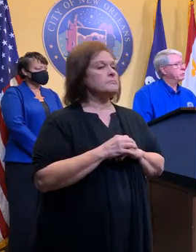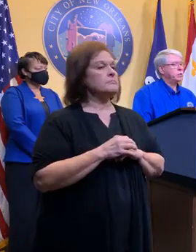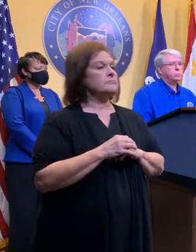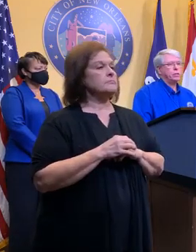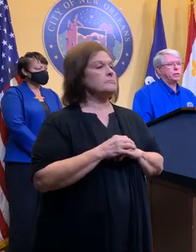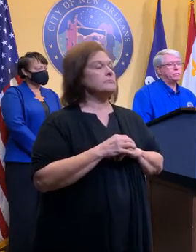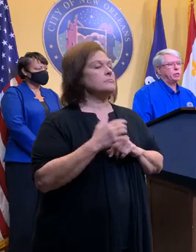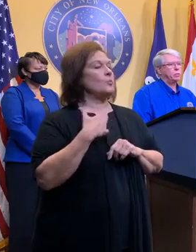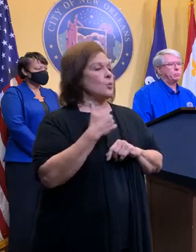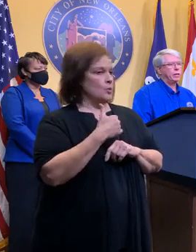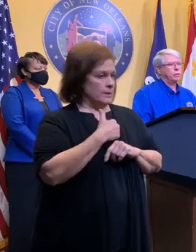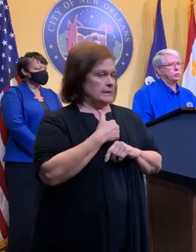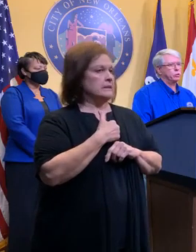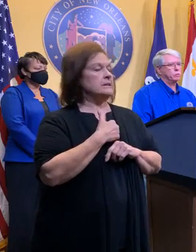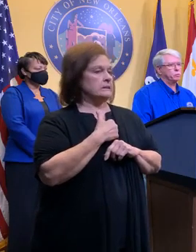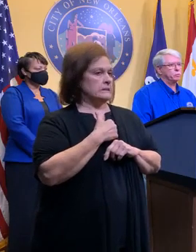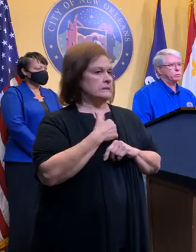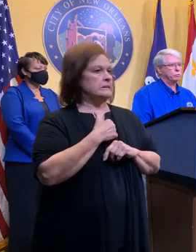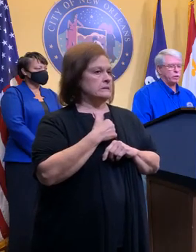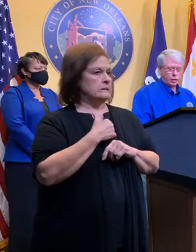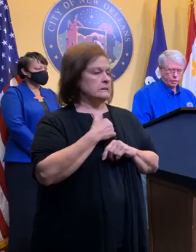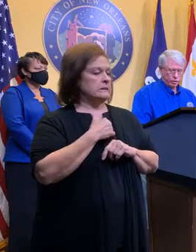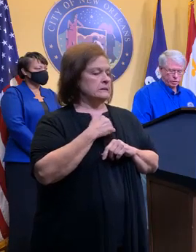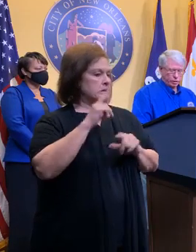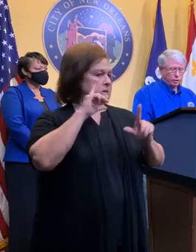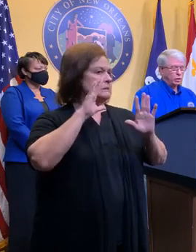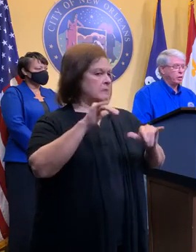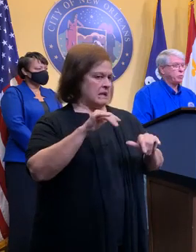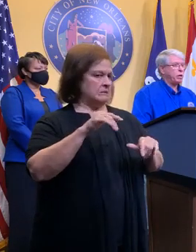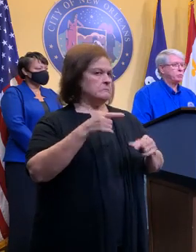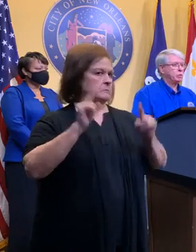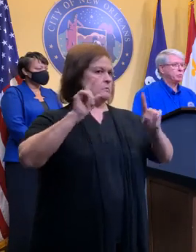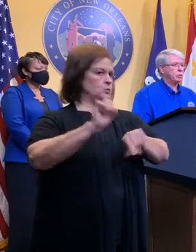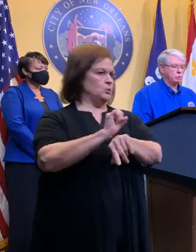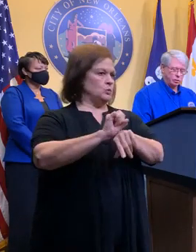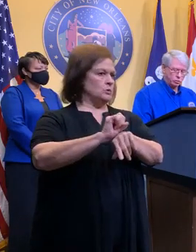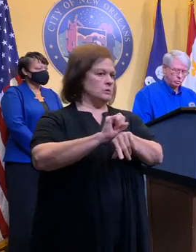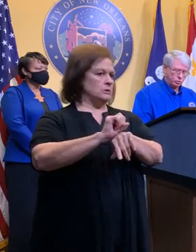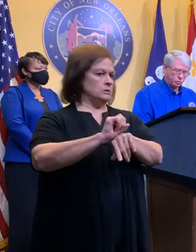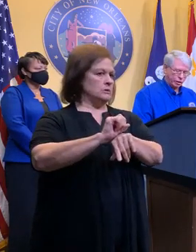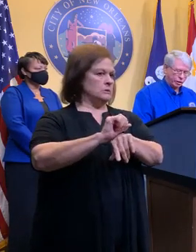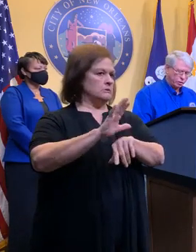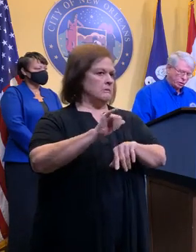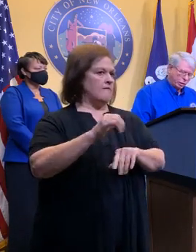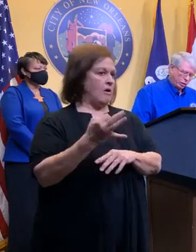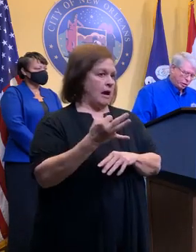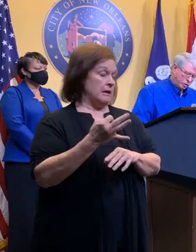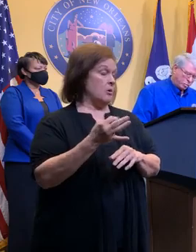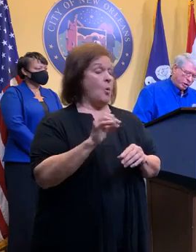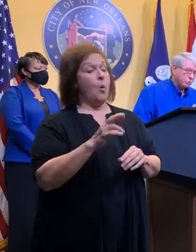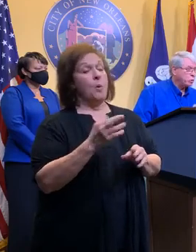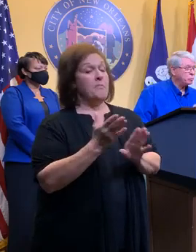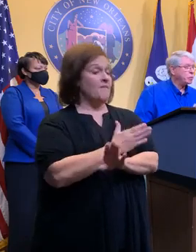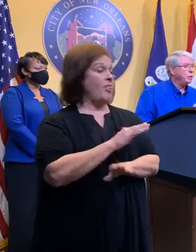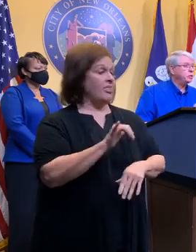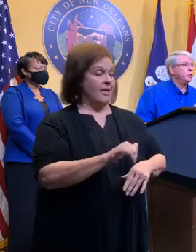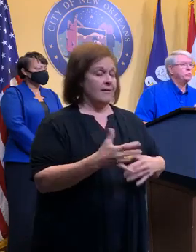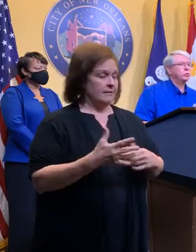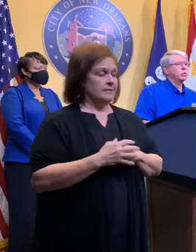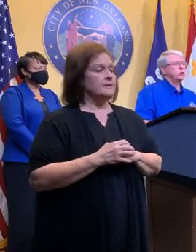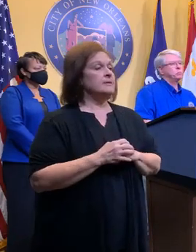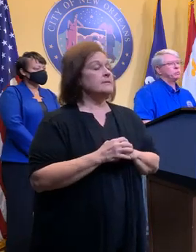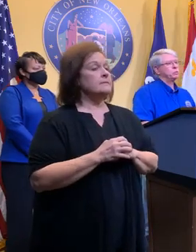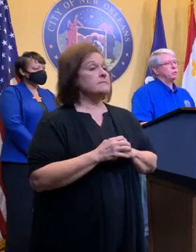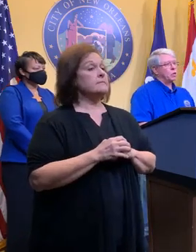We still fully expect to have that pump back in service before Friday and perhaps a little bit sooner than that. Underpass pump